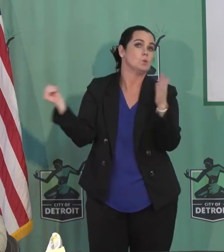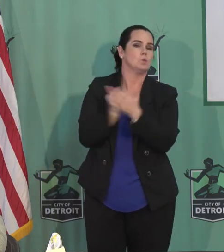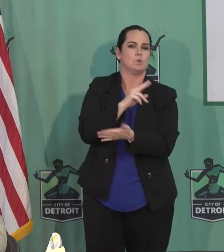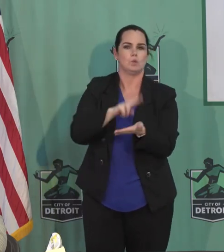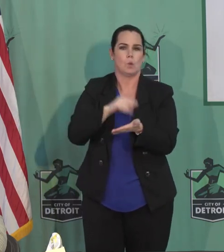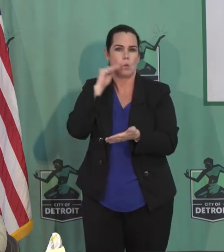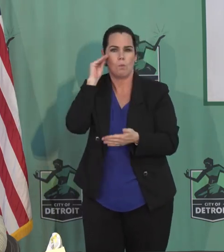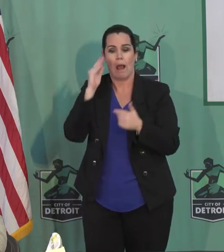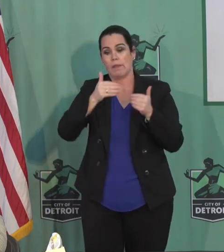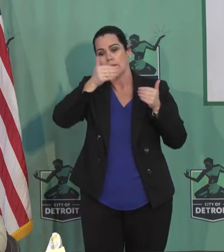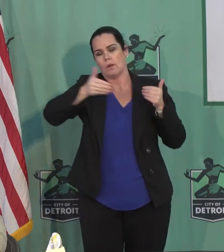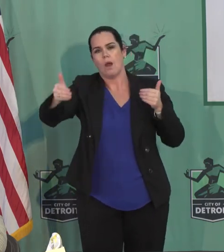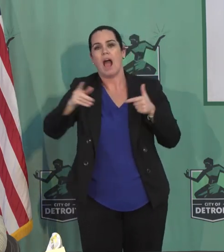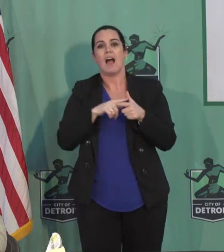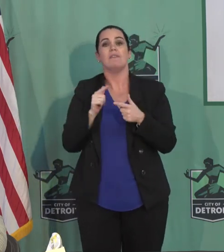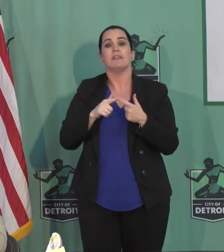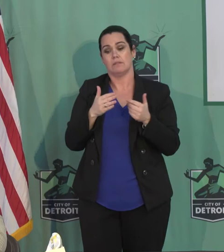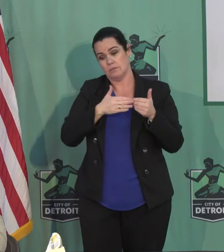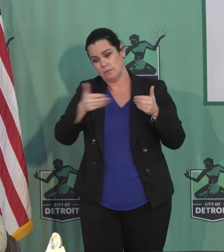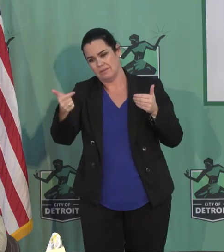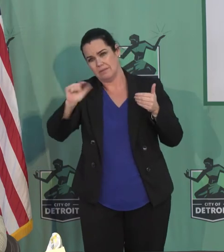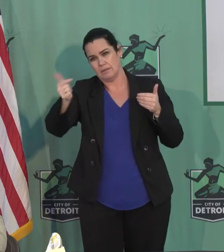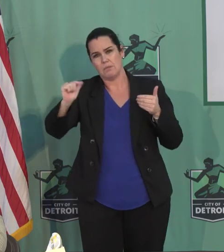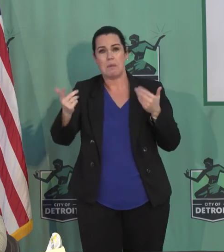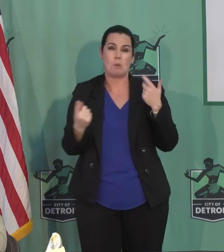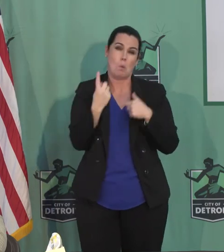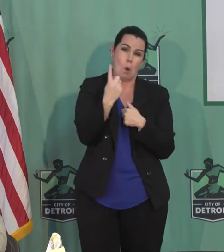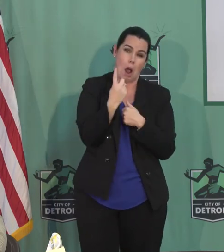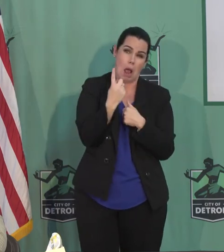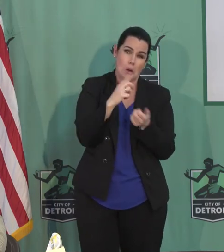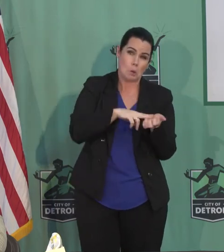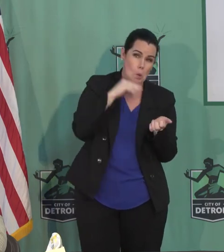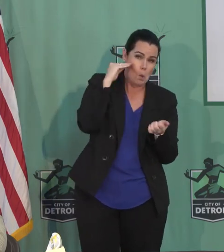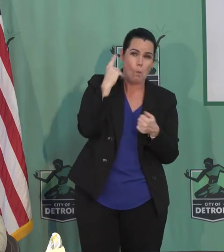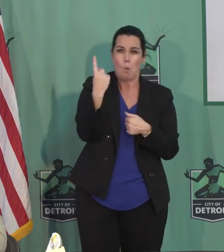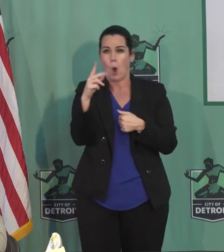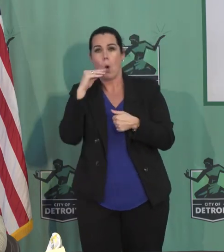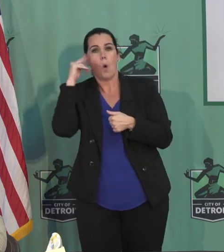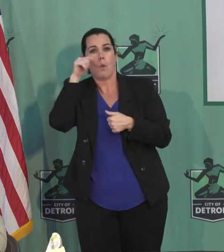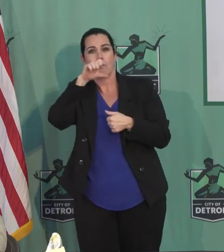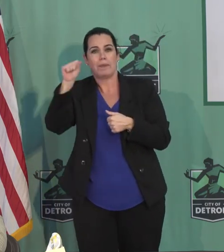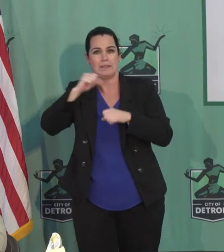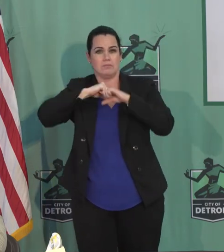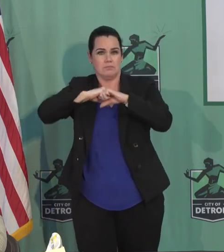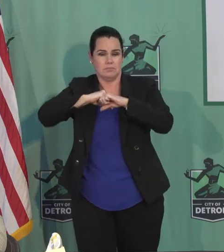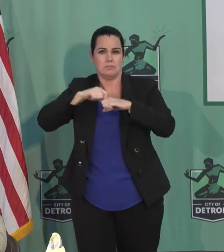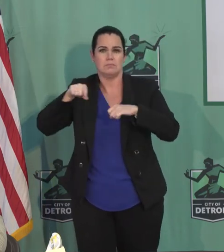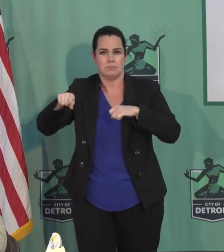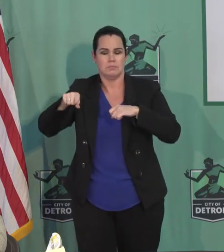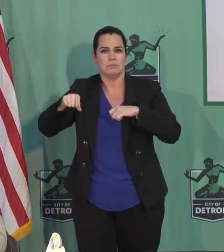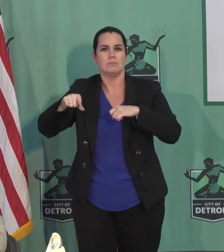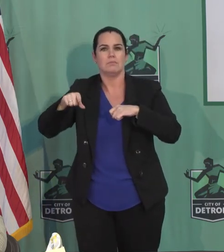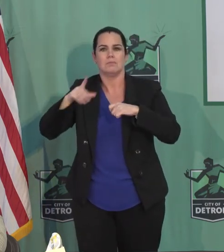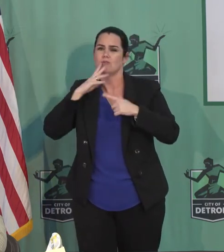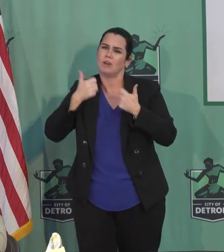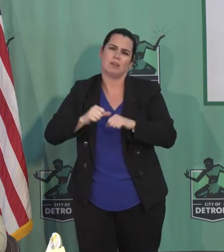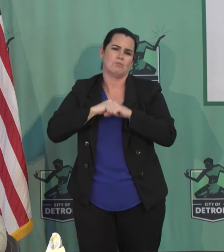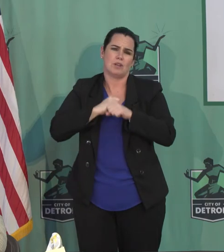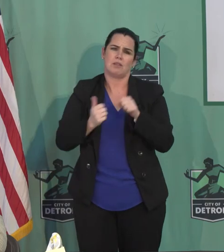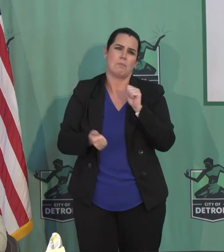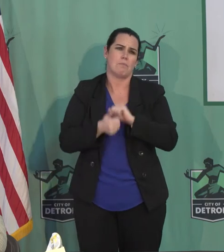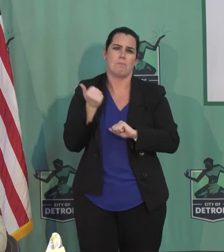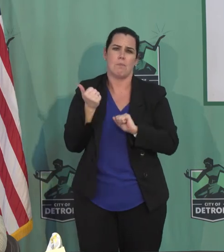doing a homeless shelter or a nursing home one or two a day, every day, to protect our most vulnerable